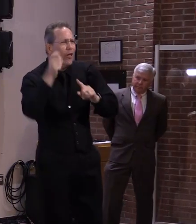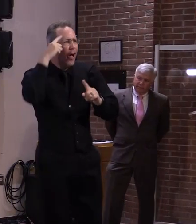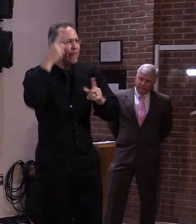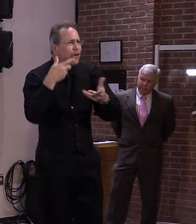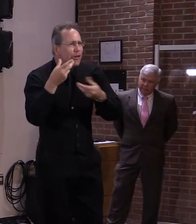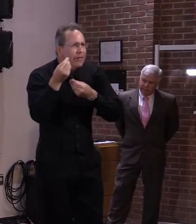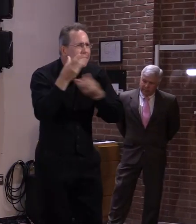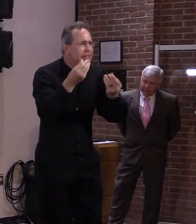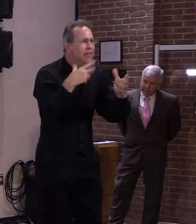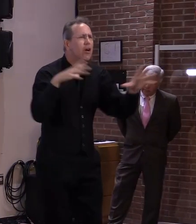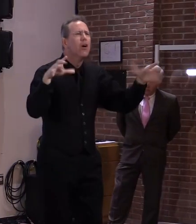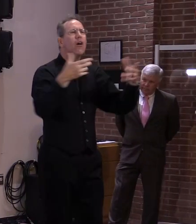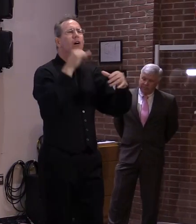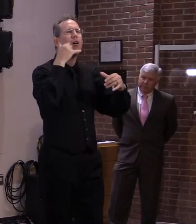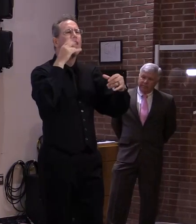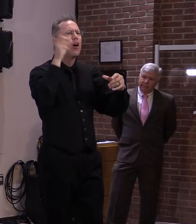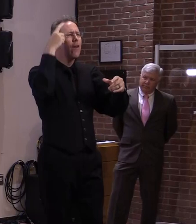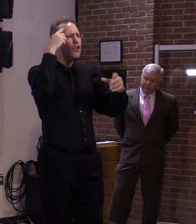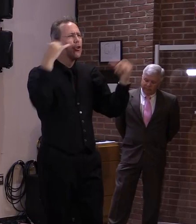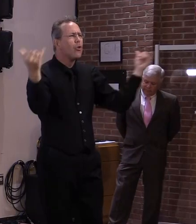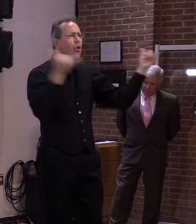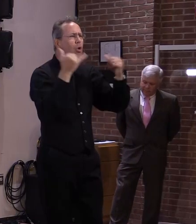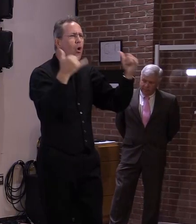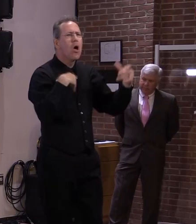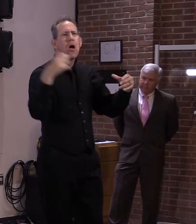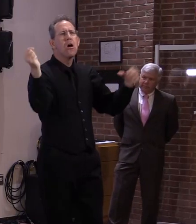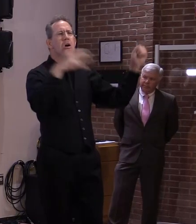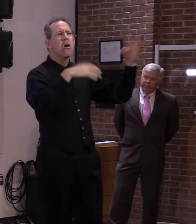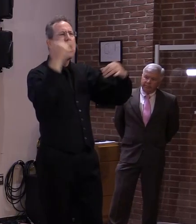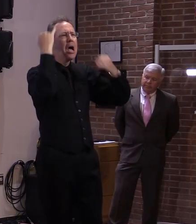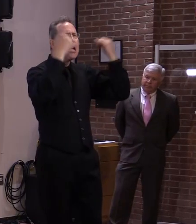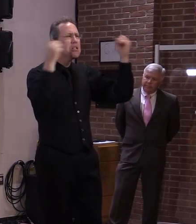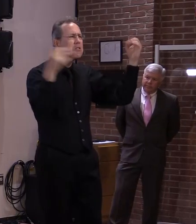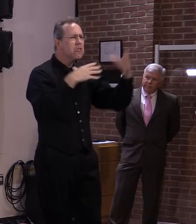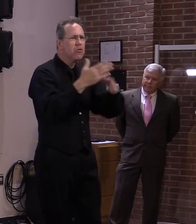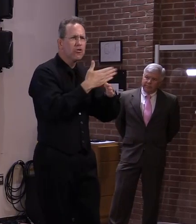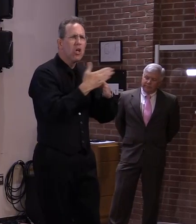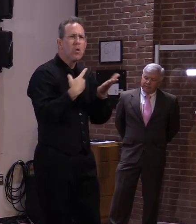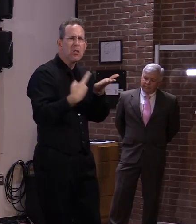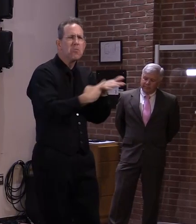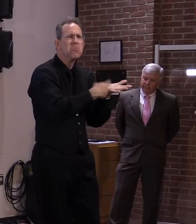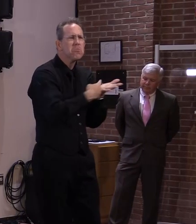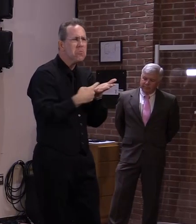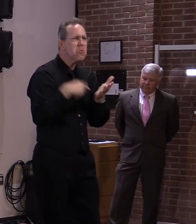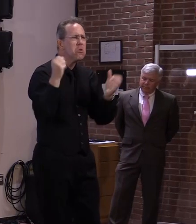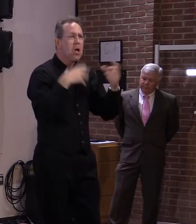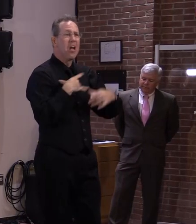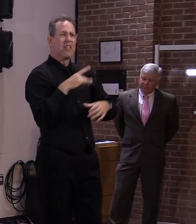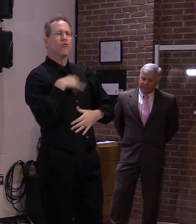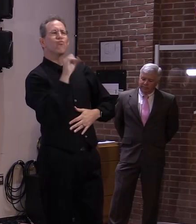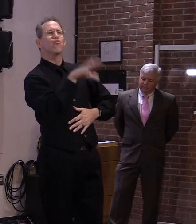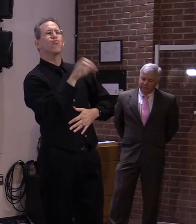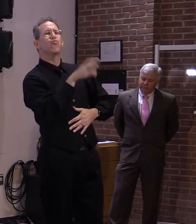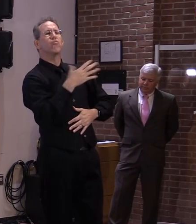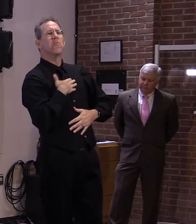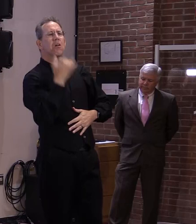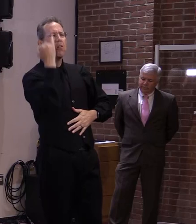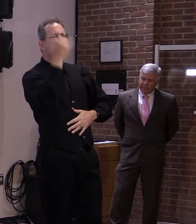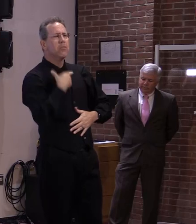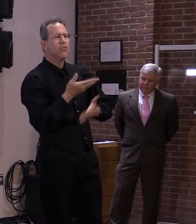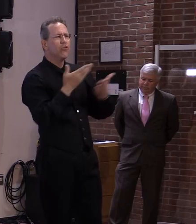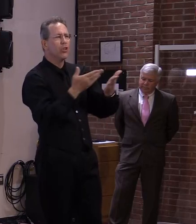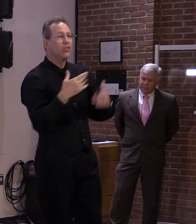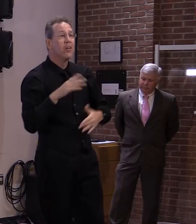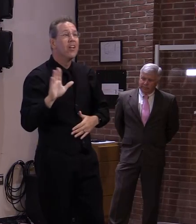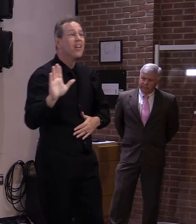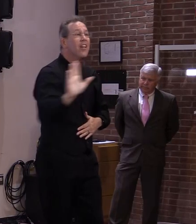I've been exchanging our ideas along the way. Everyone has different approaches to their to their states. They know